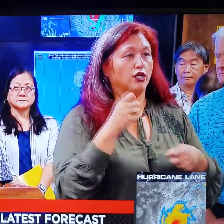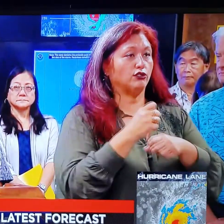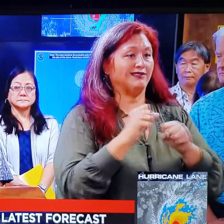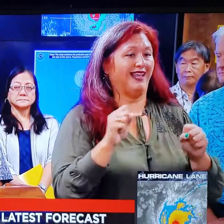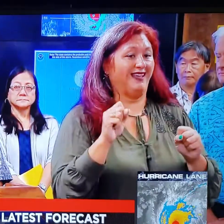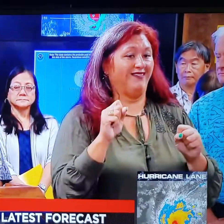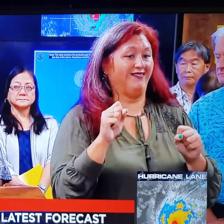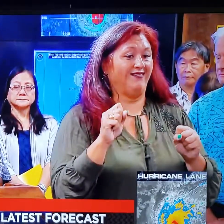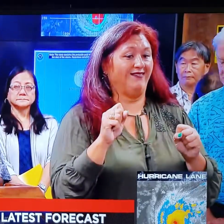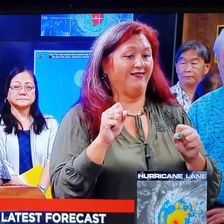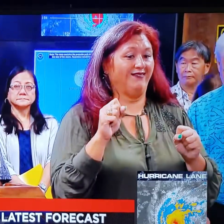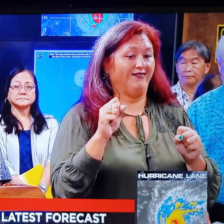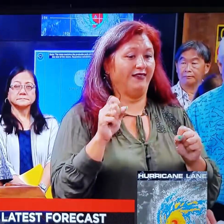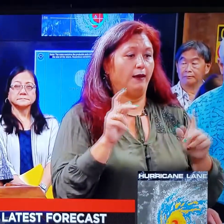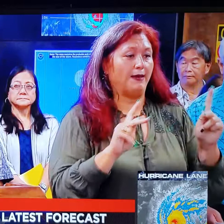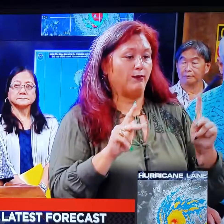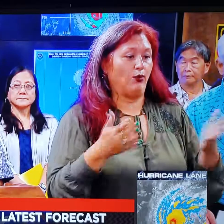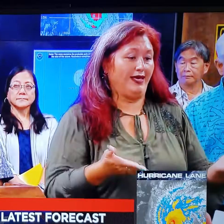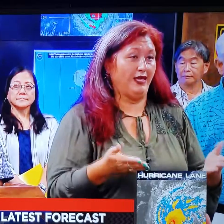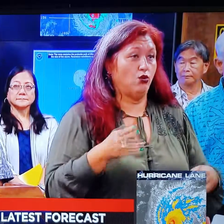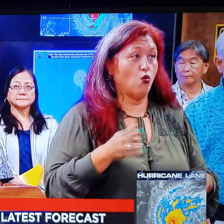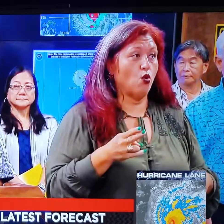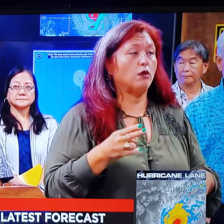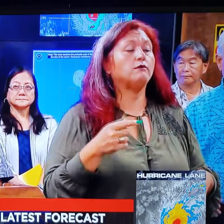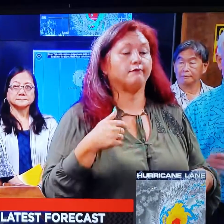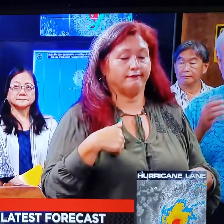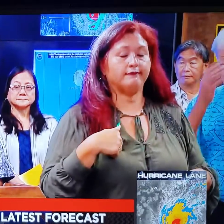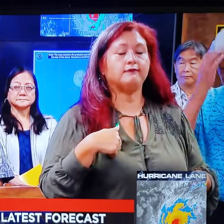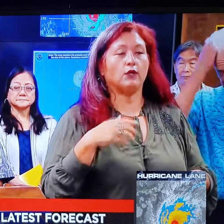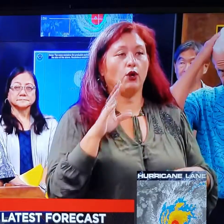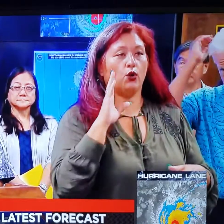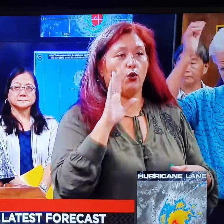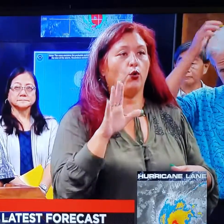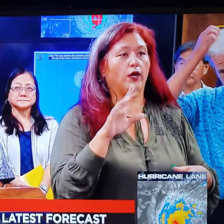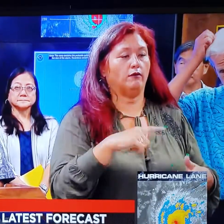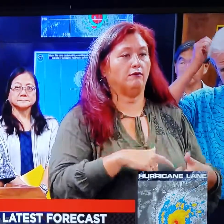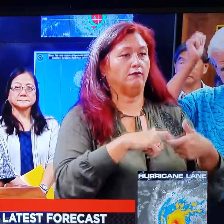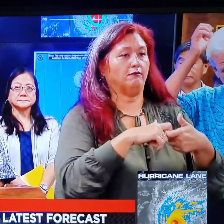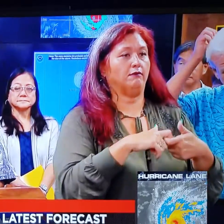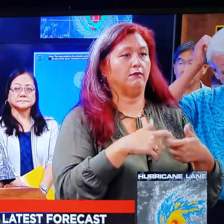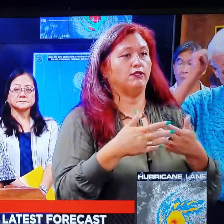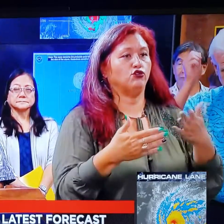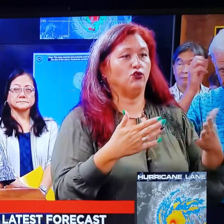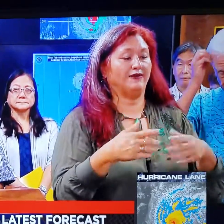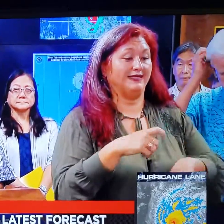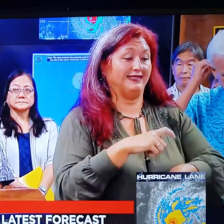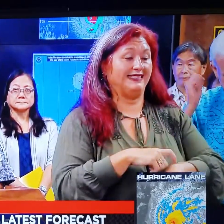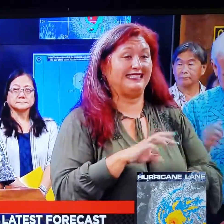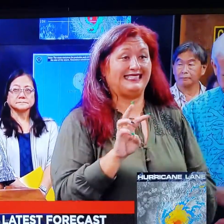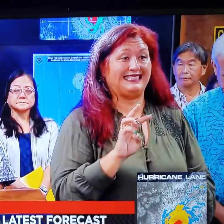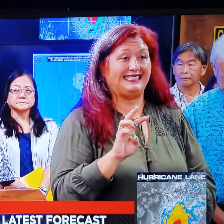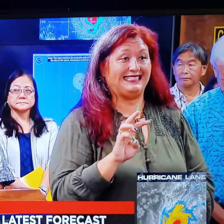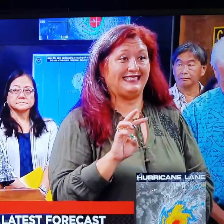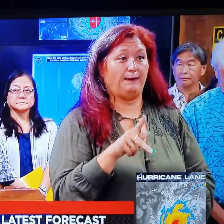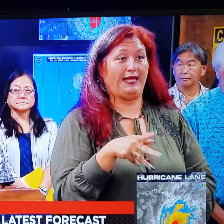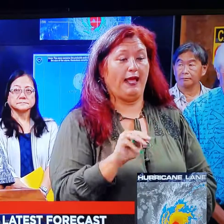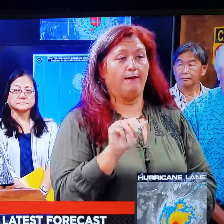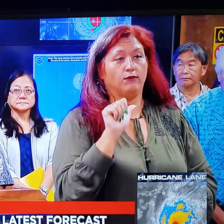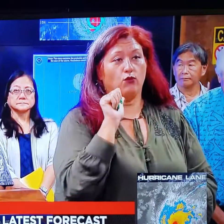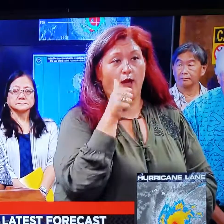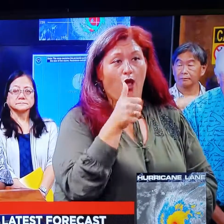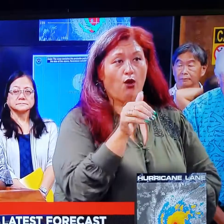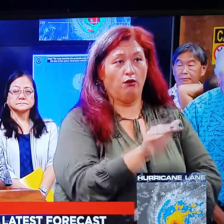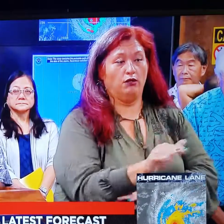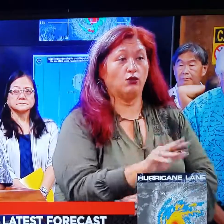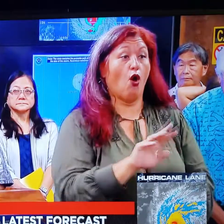of, you know, just the people in Honolulu, we are going to curtail our services at 6 p.m. on Thursday.